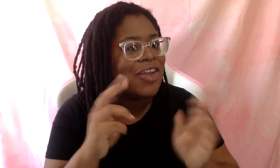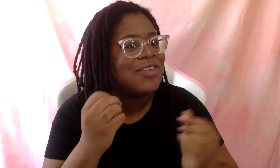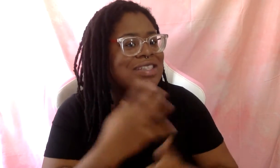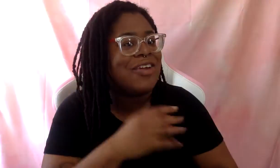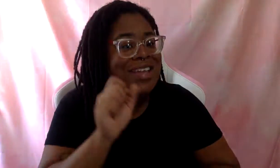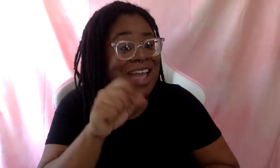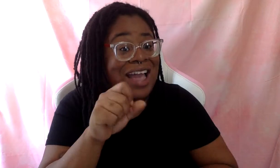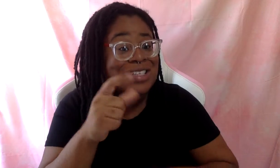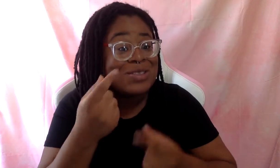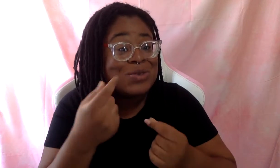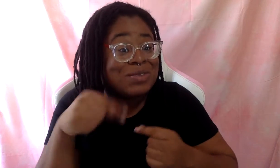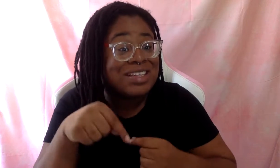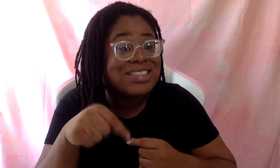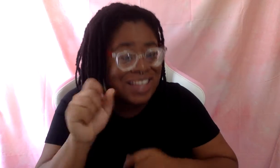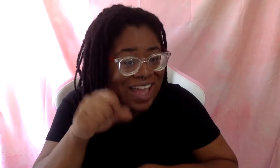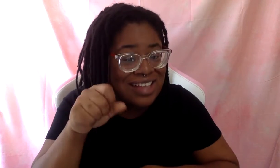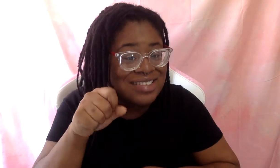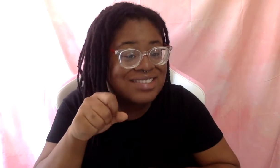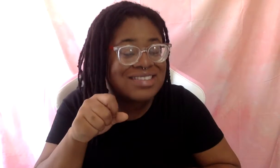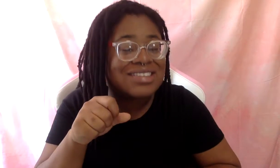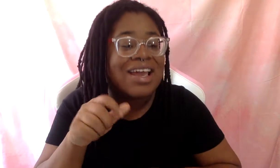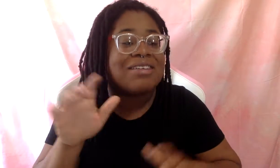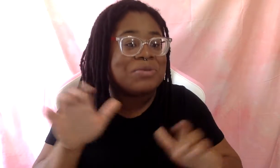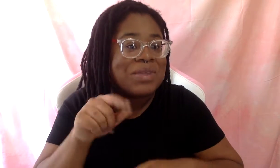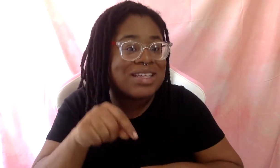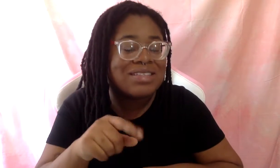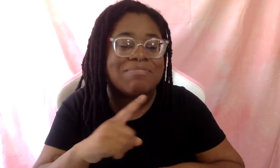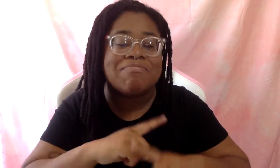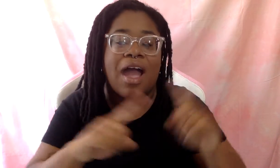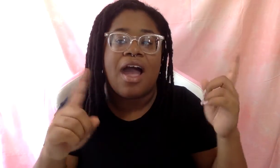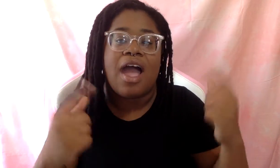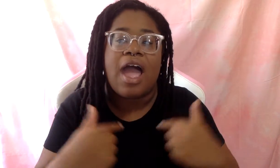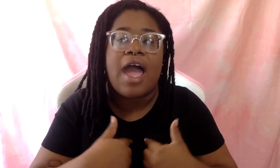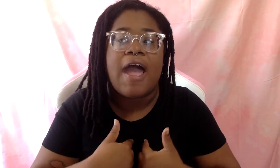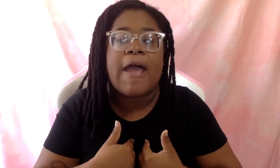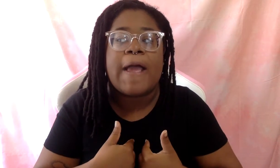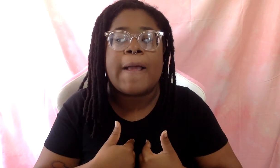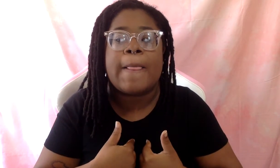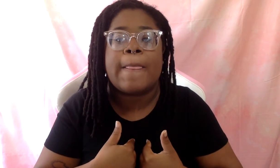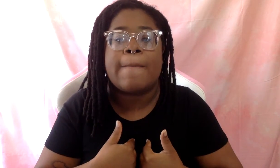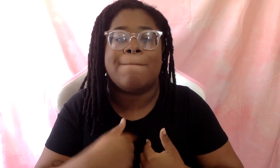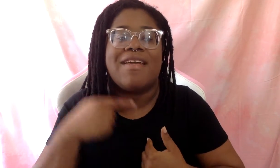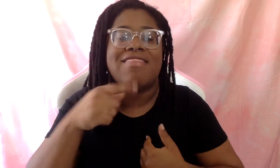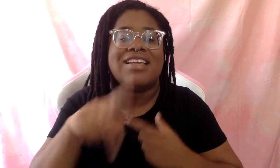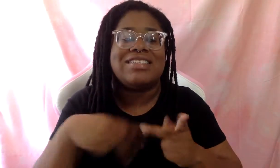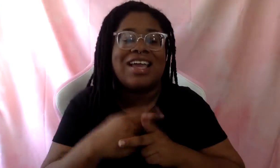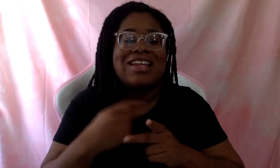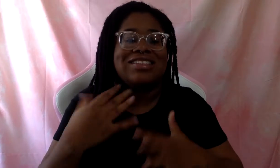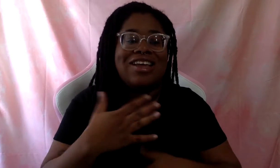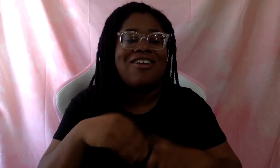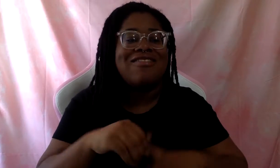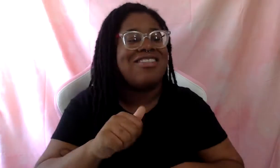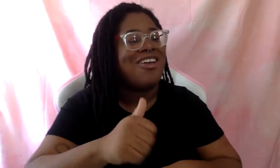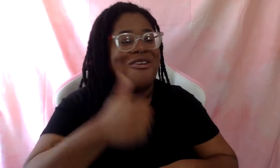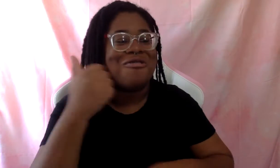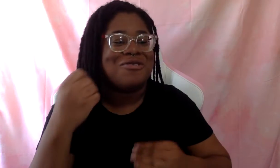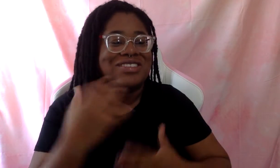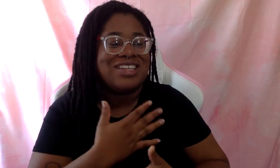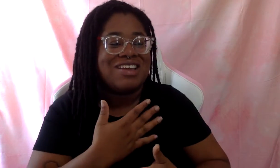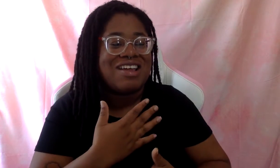do this shit, but, um, I, I would so much rather be this kind of scared than the other type of scared. You know what I mean? Like that I'm not living my